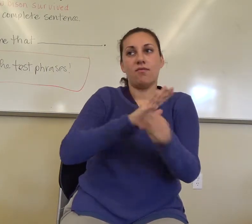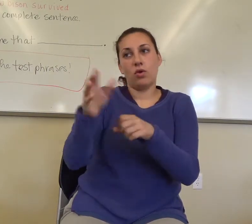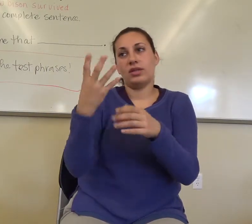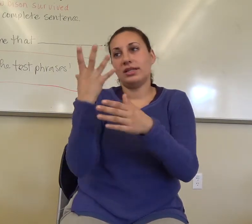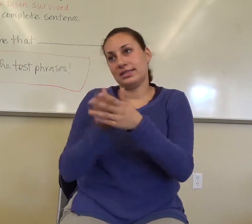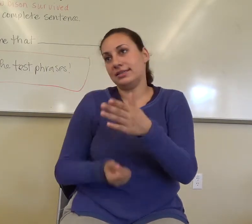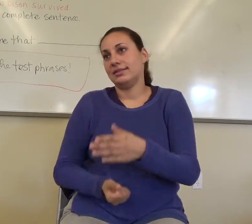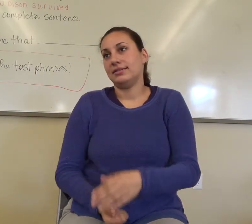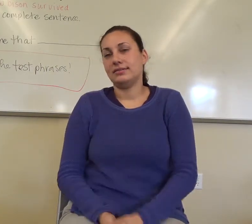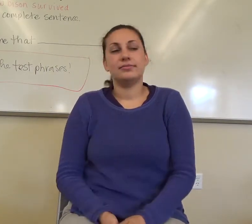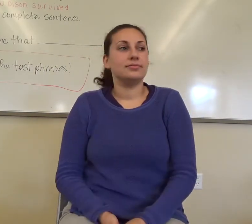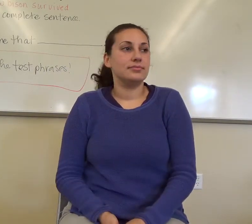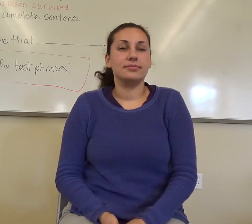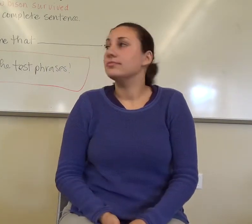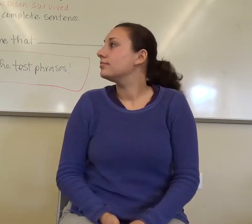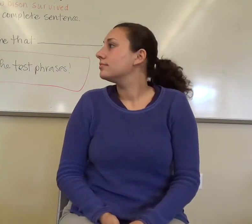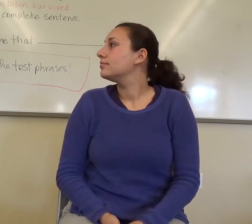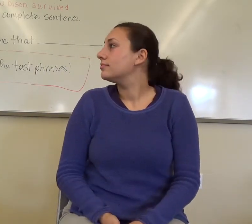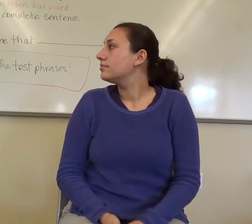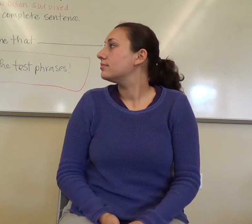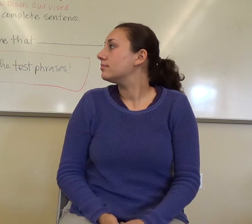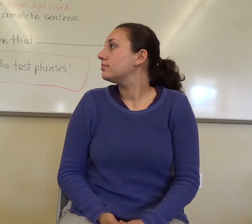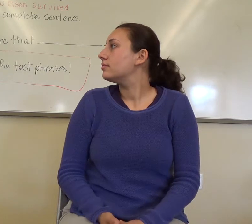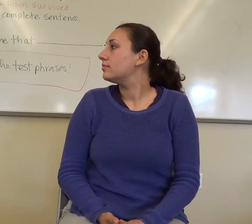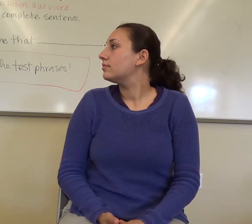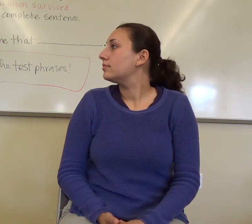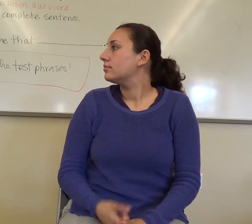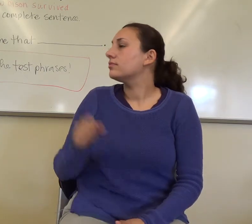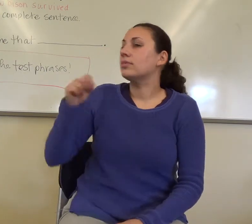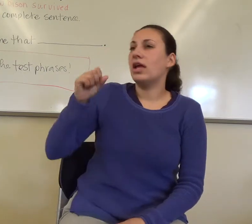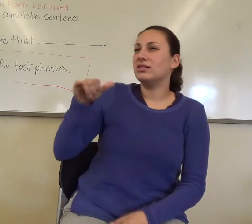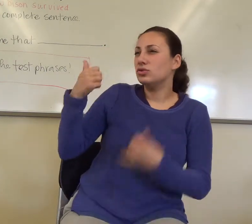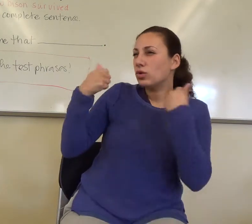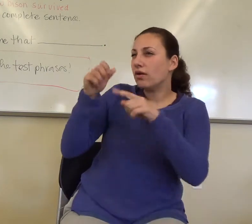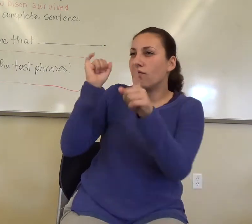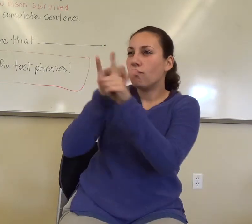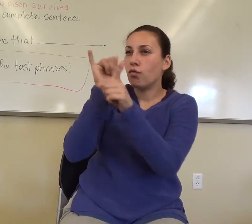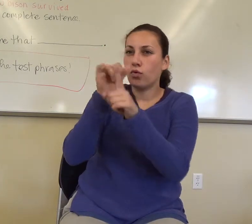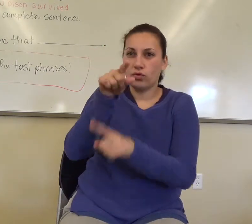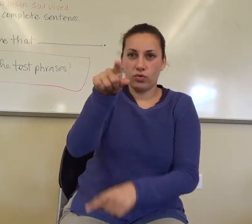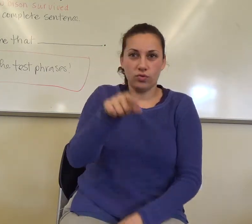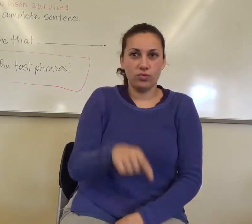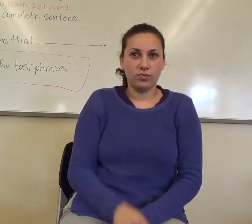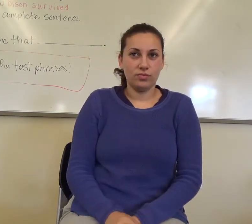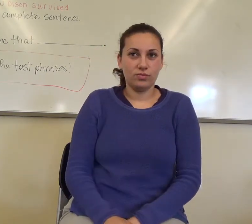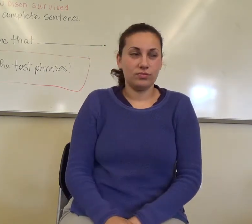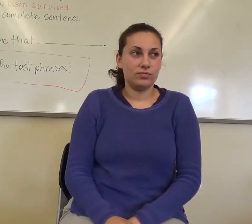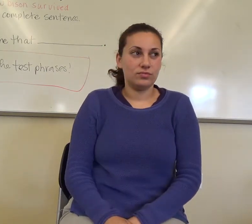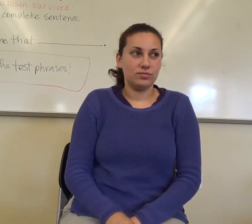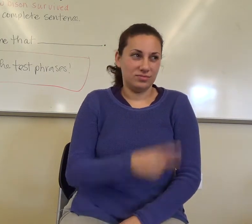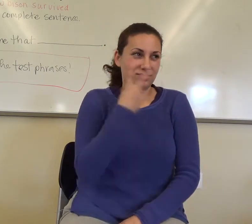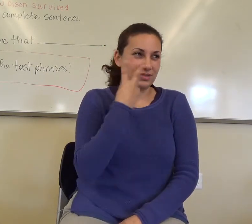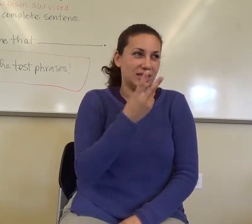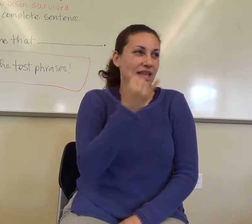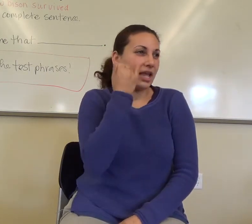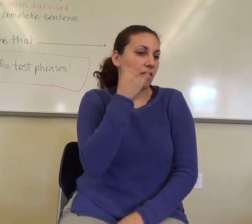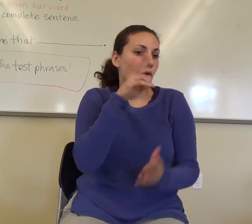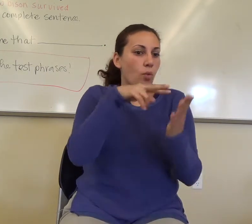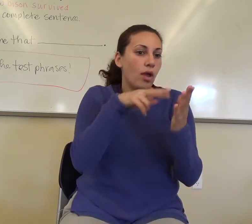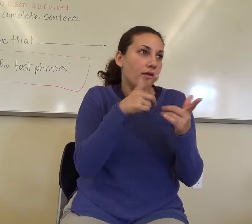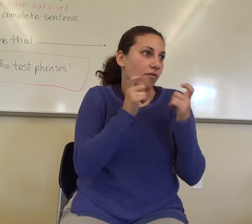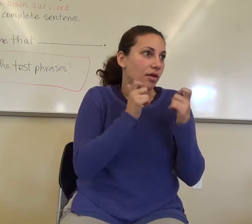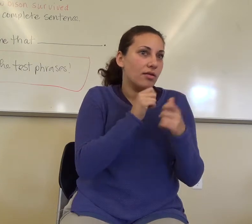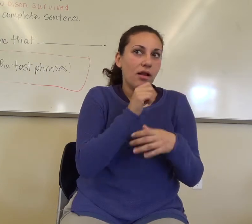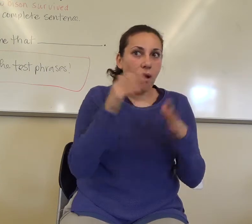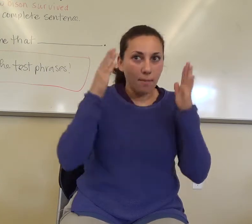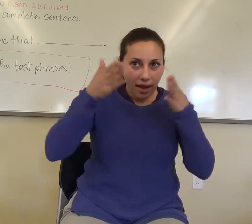Okay. And again, this is trying to trick you guys who are just trying to do this in the half hour before class starts and you're not